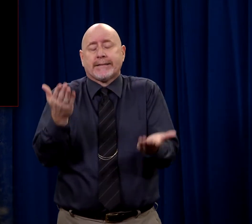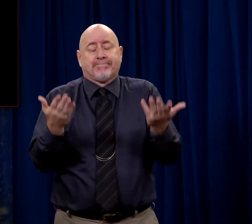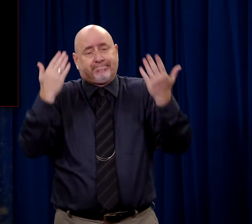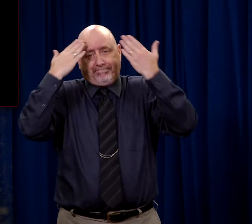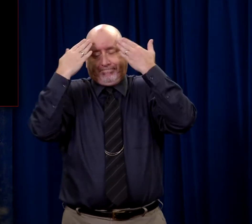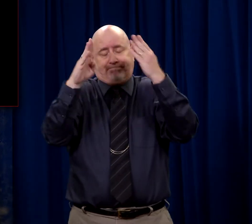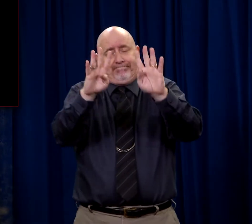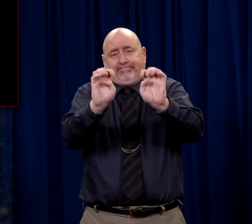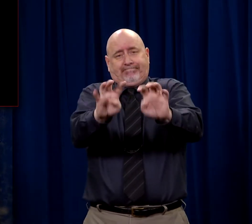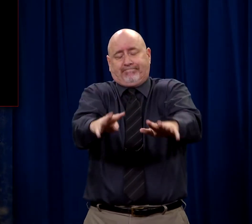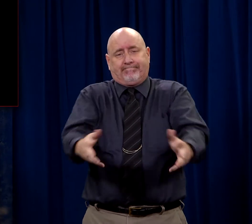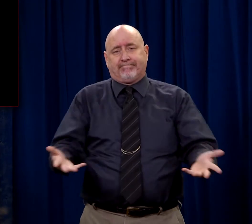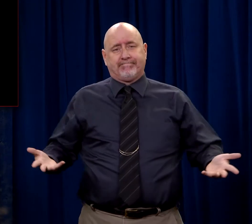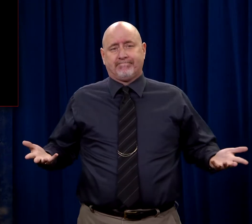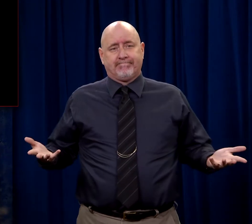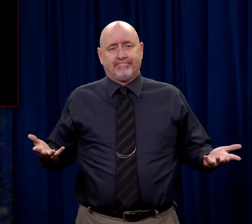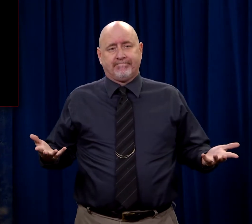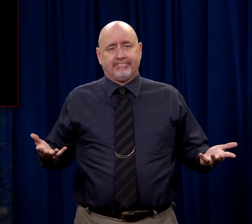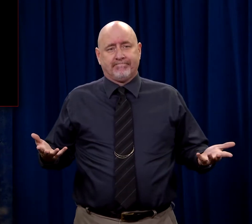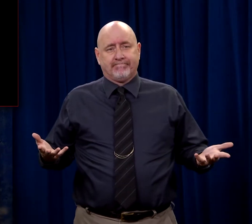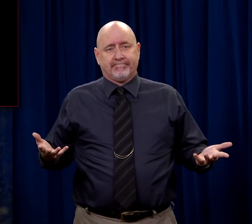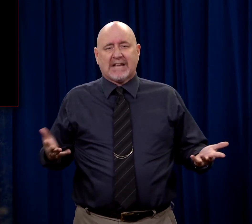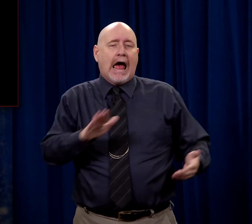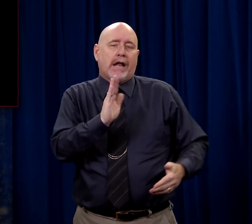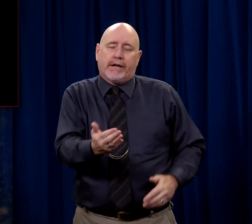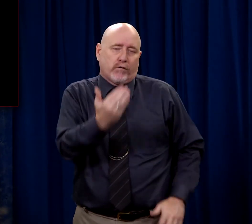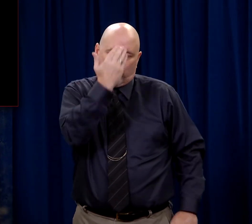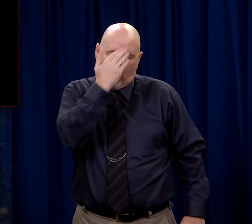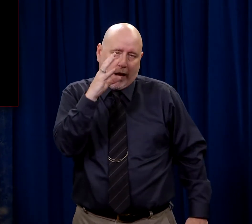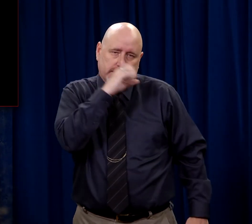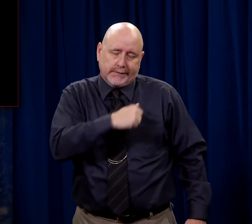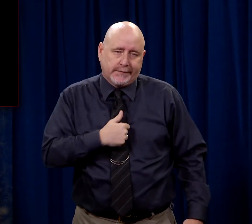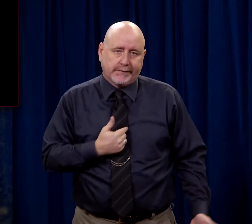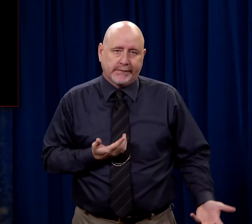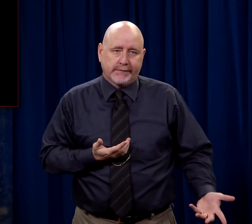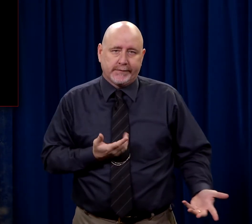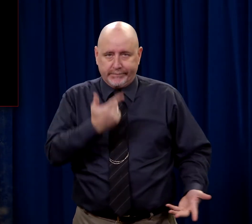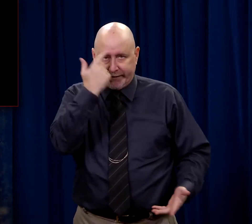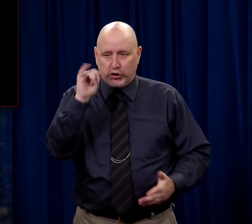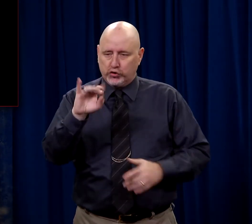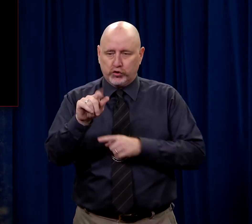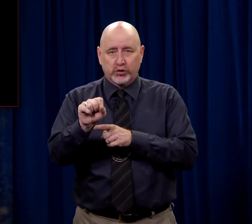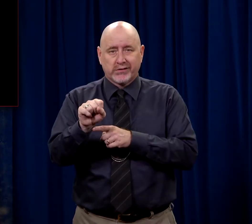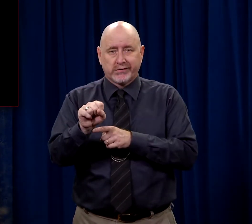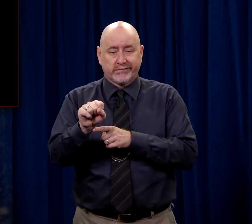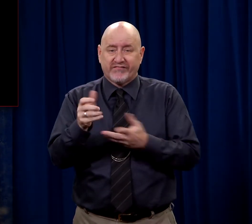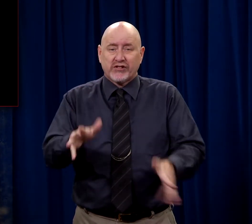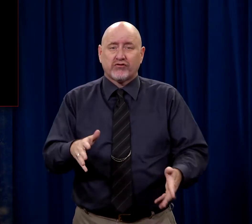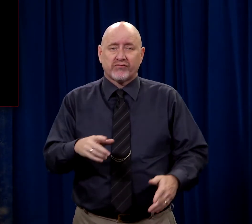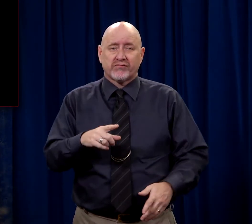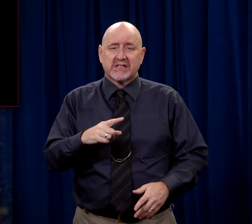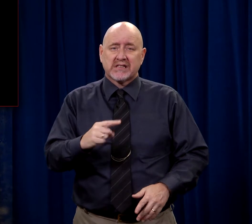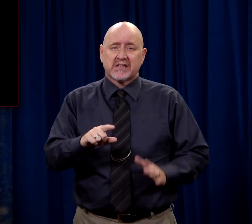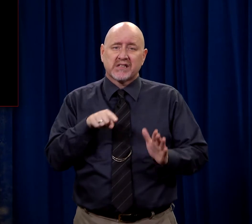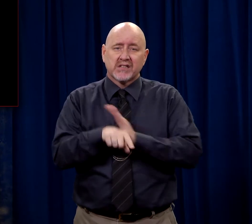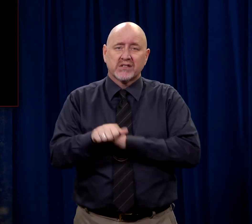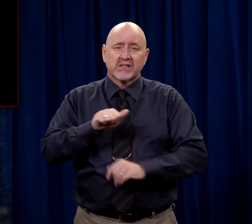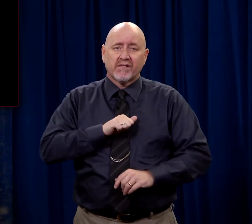I don't know. I don't suppose I'm going to know. Because Judas' life is ended at his own